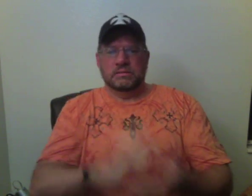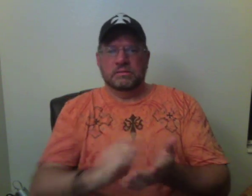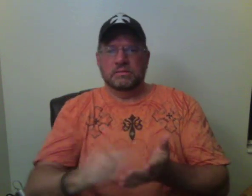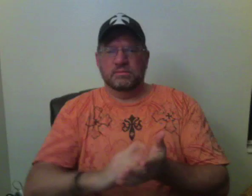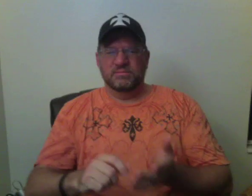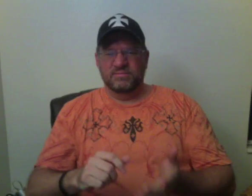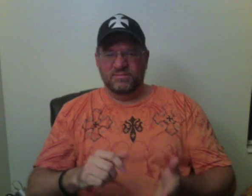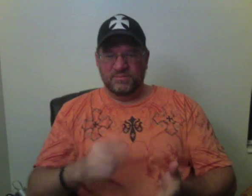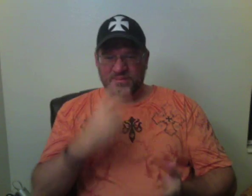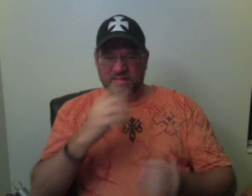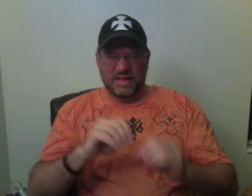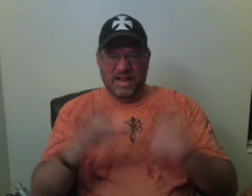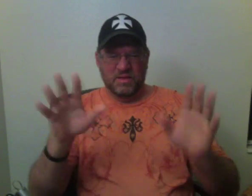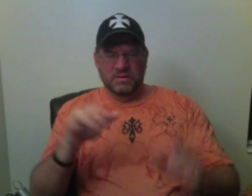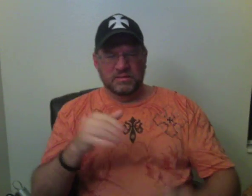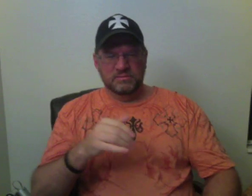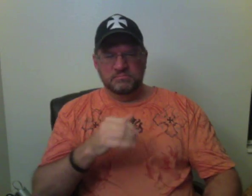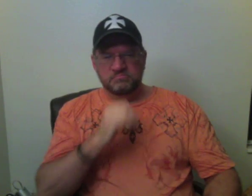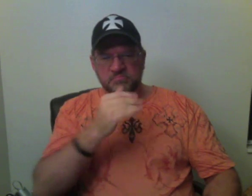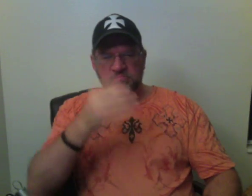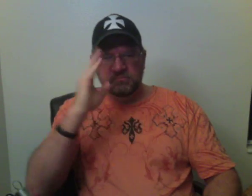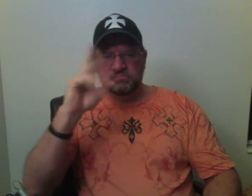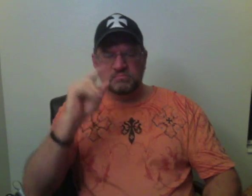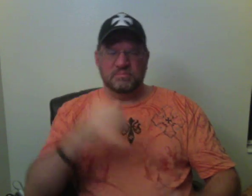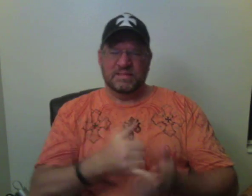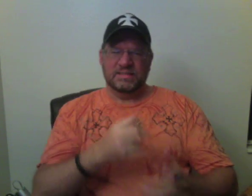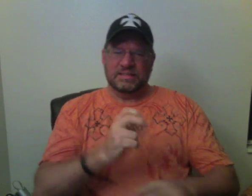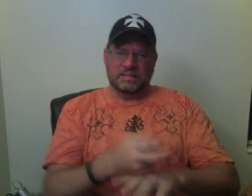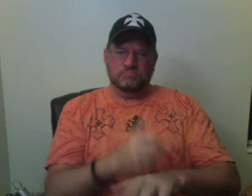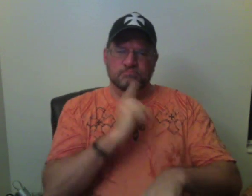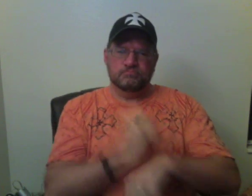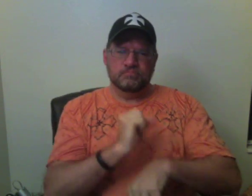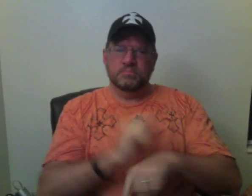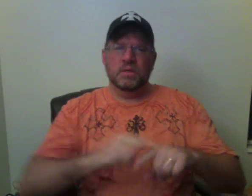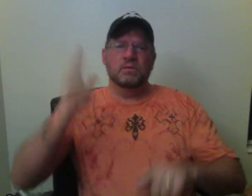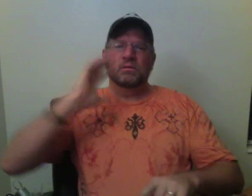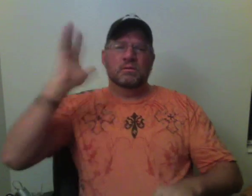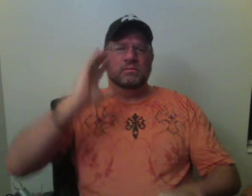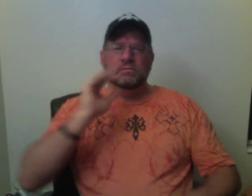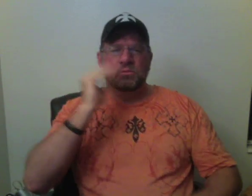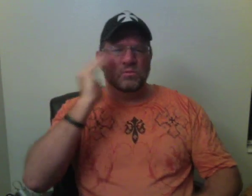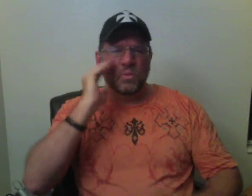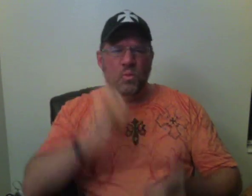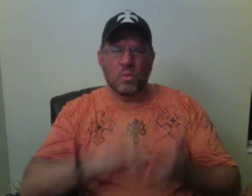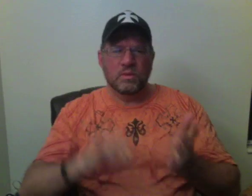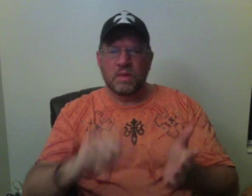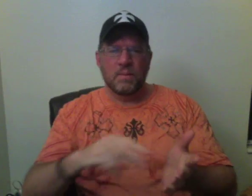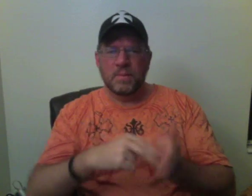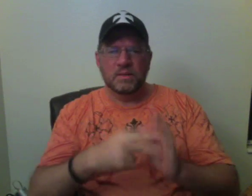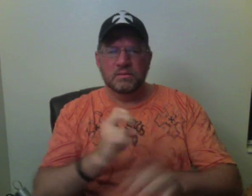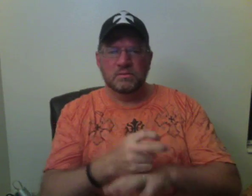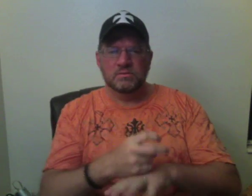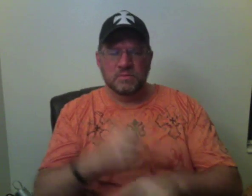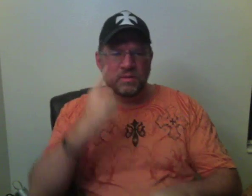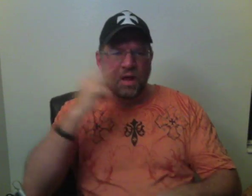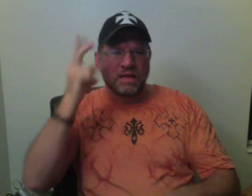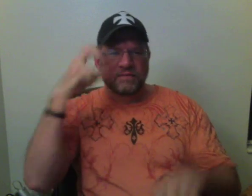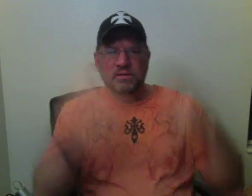a financial partnership. It also requires an agreement for support. We can prove that one exists. My client entered into no such